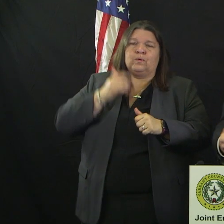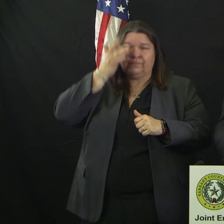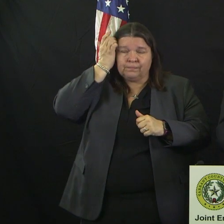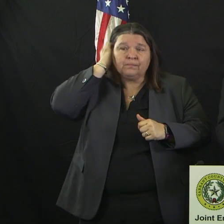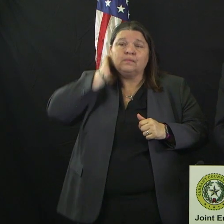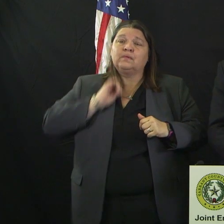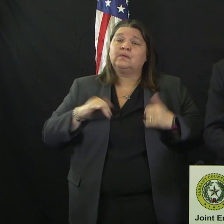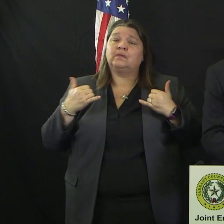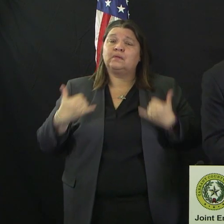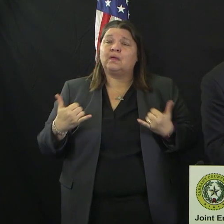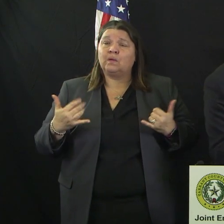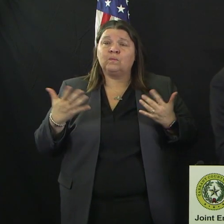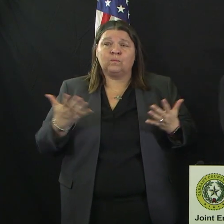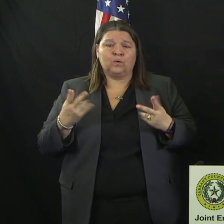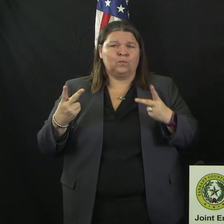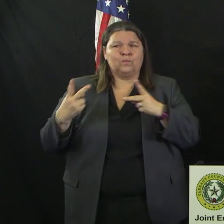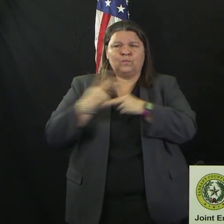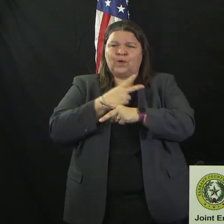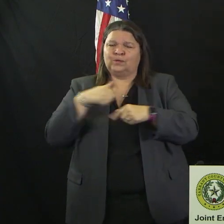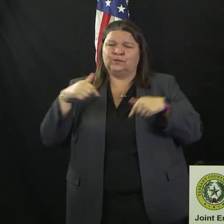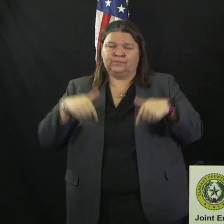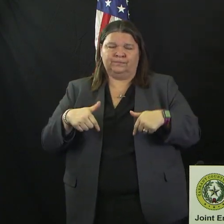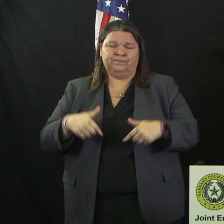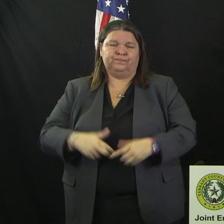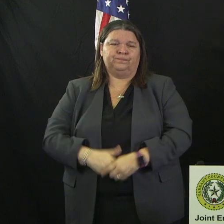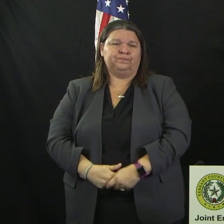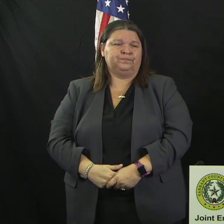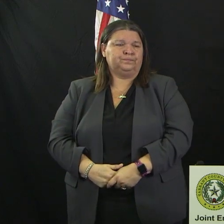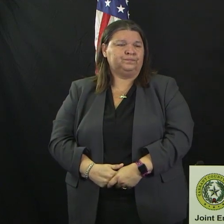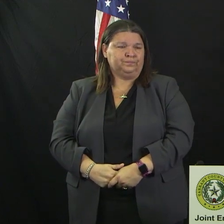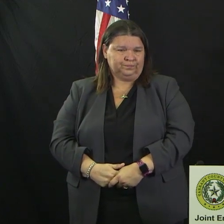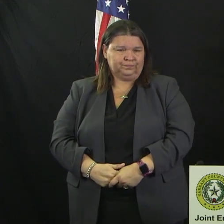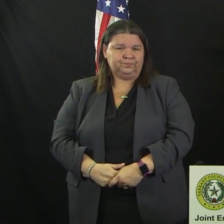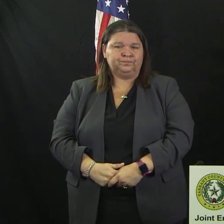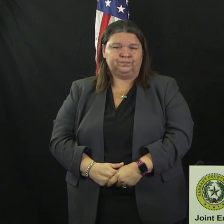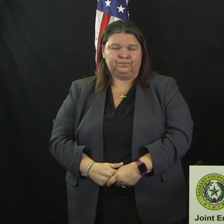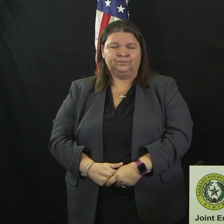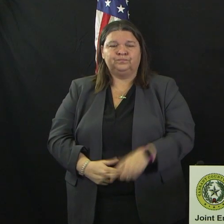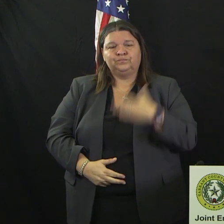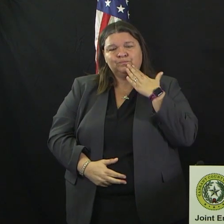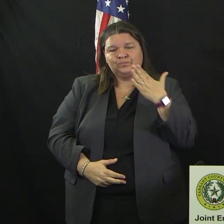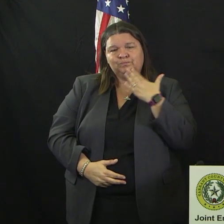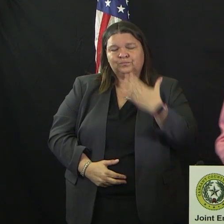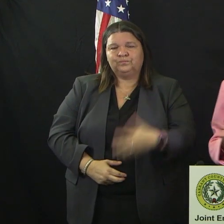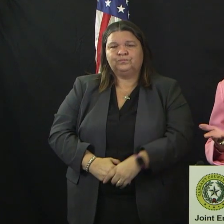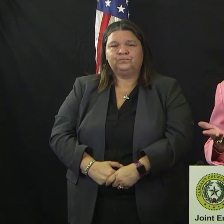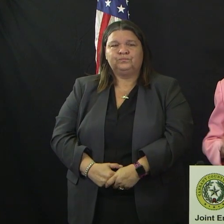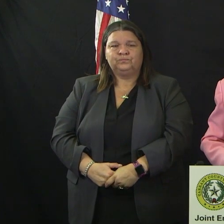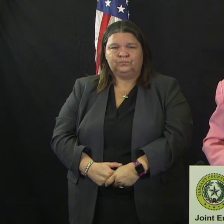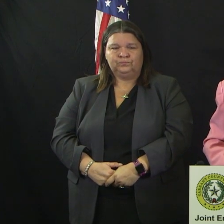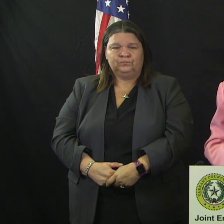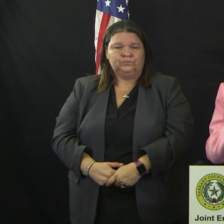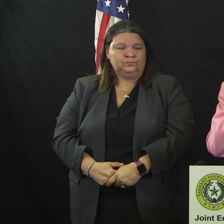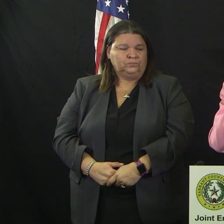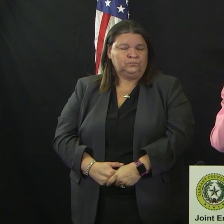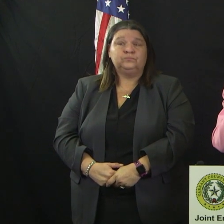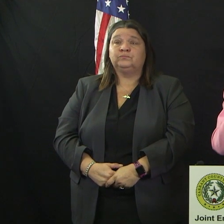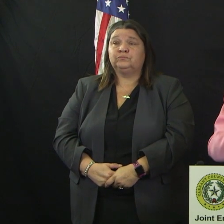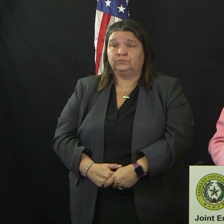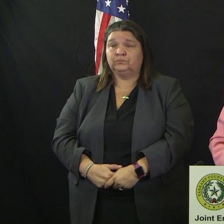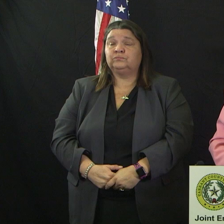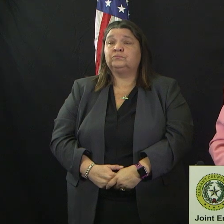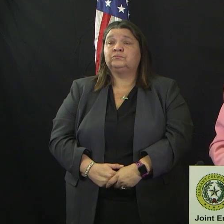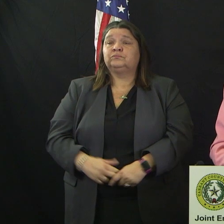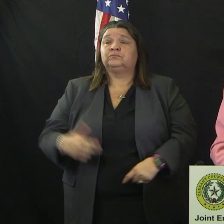transmission. Thank you. Thank you, Brandon. Thank you. I was at the grocery store today, and I was